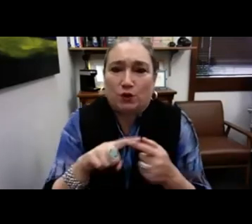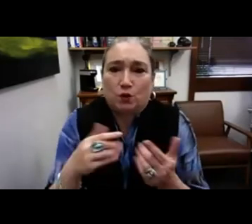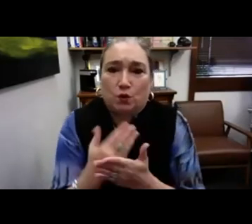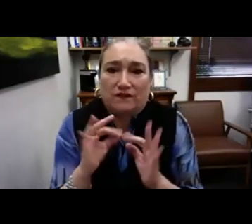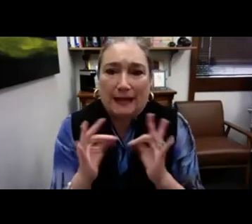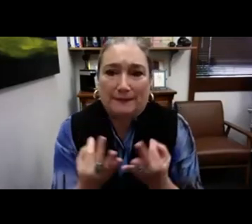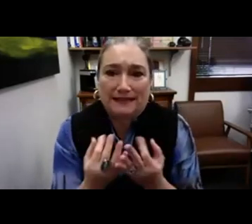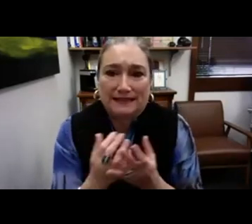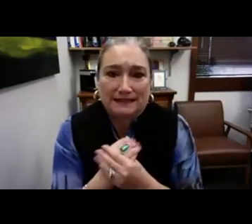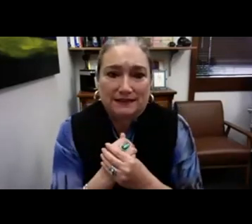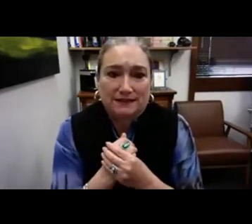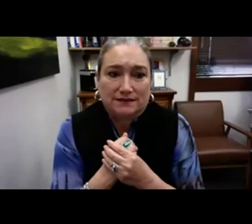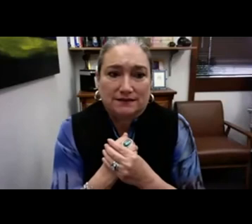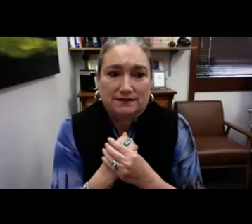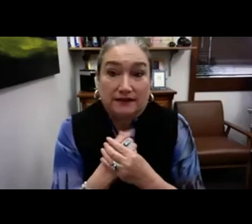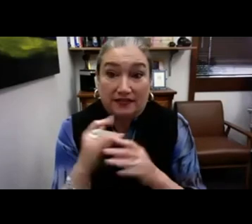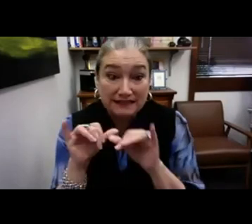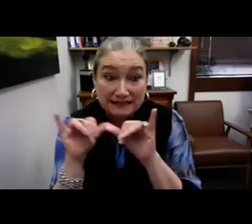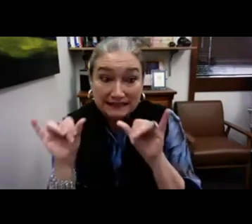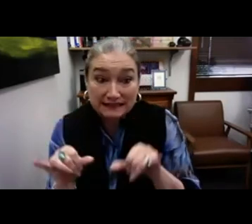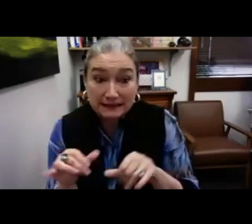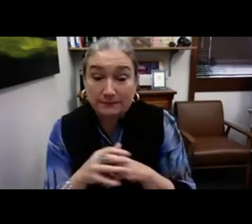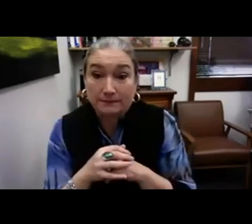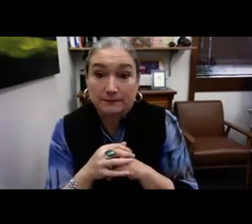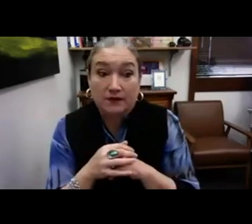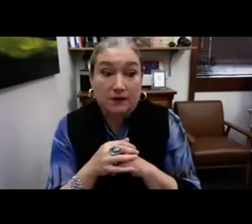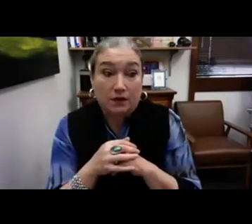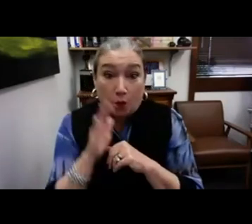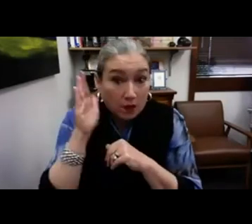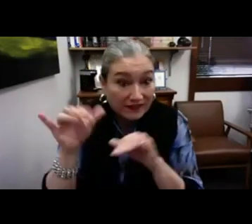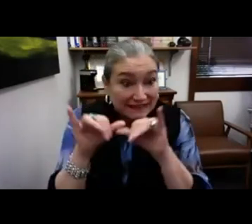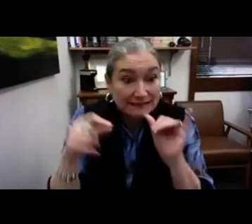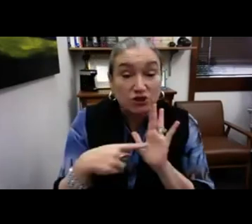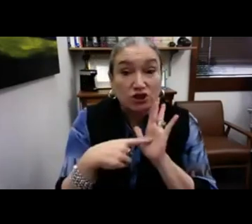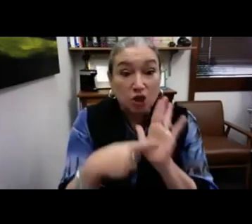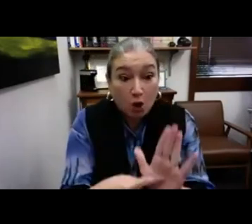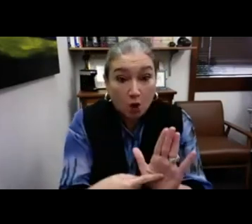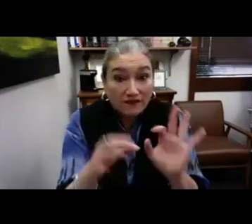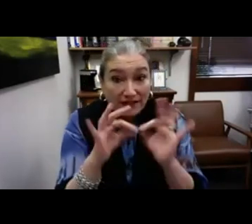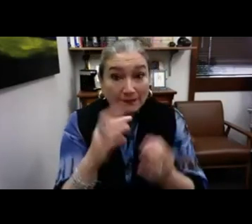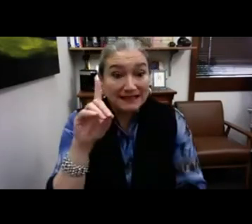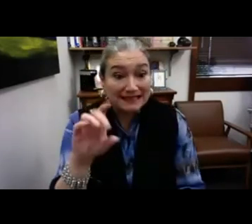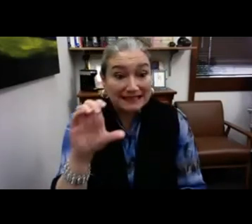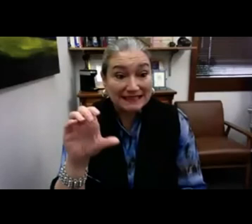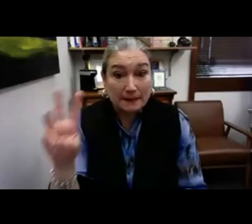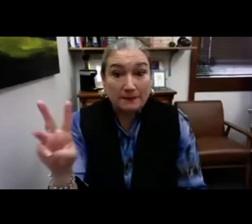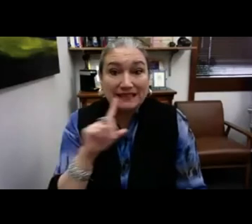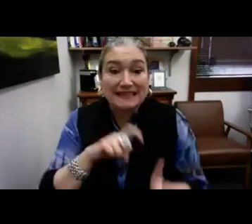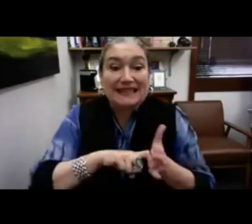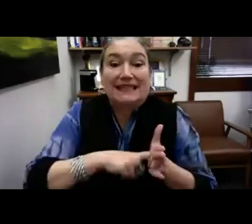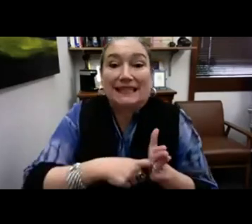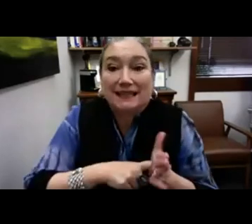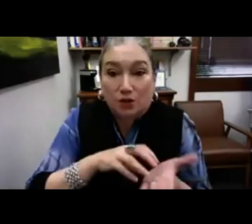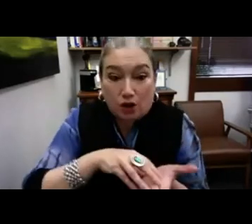Now, who gives that key to new families? The system. Will the system show